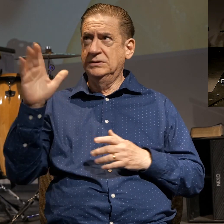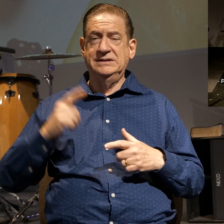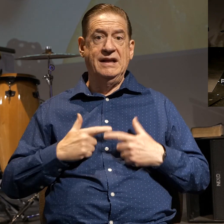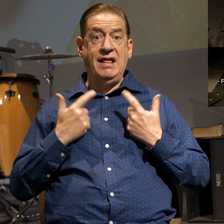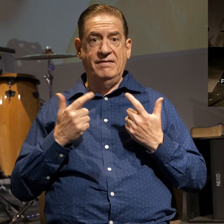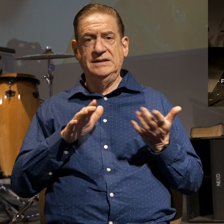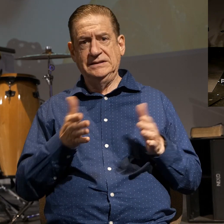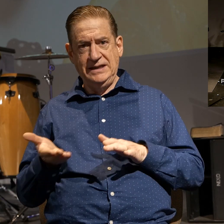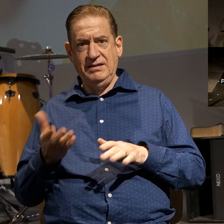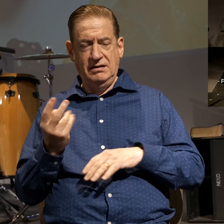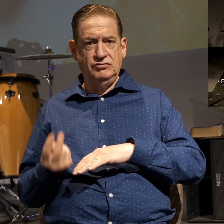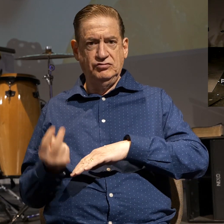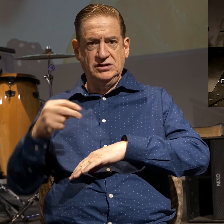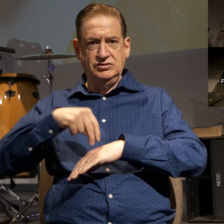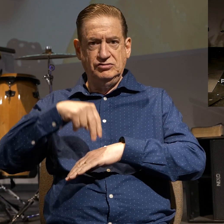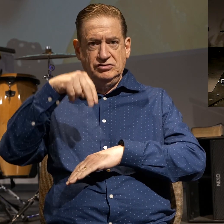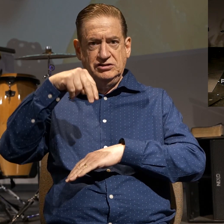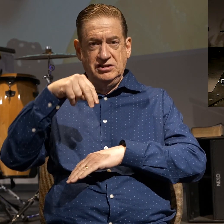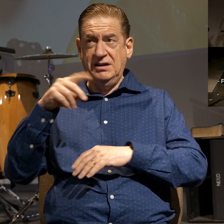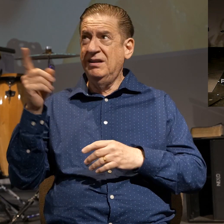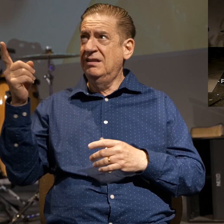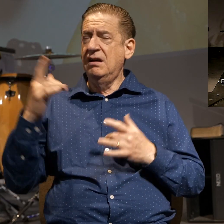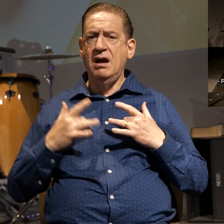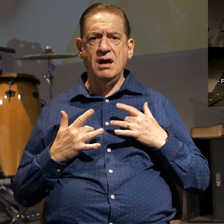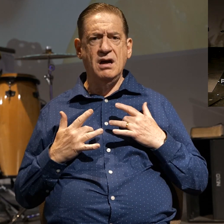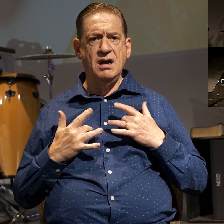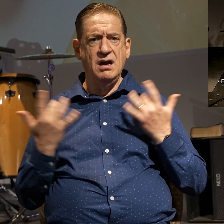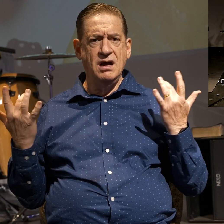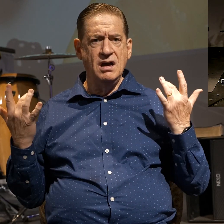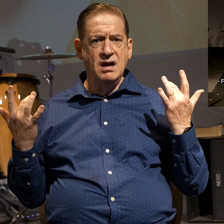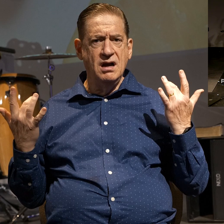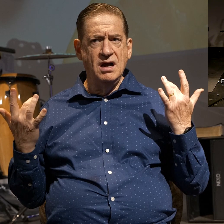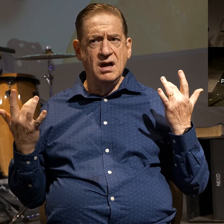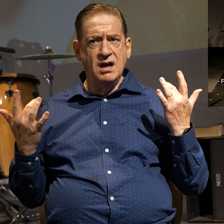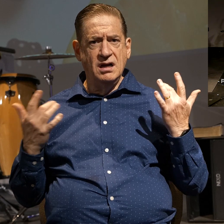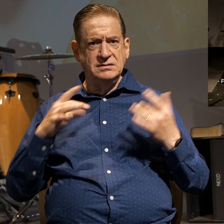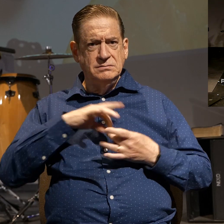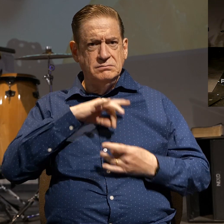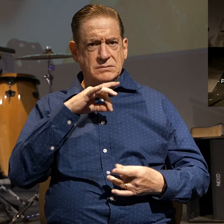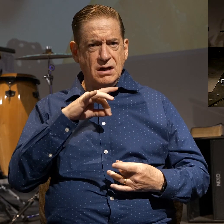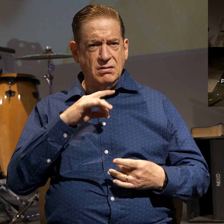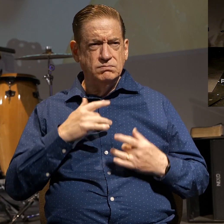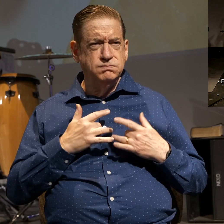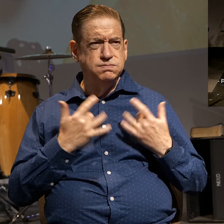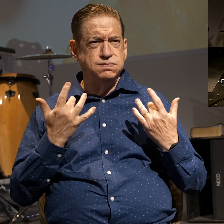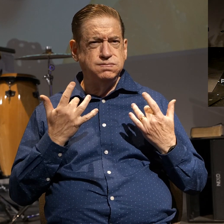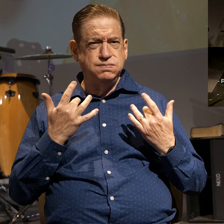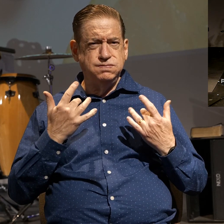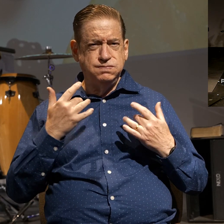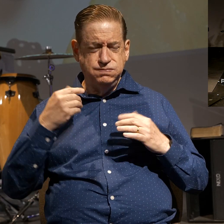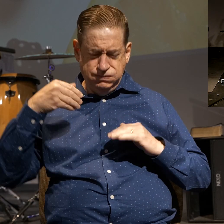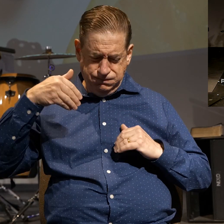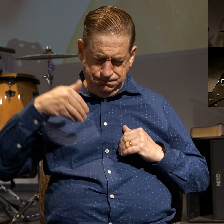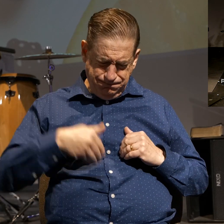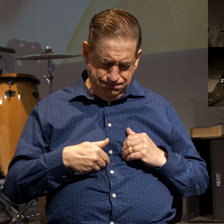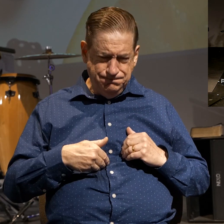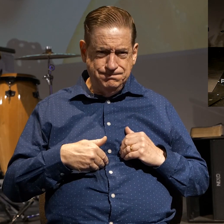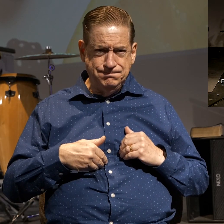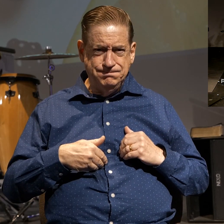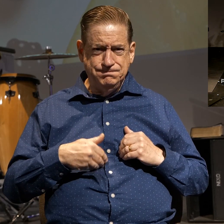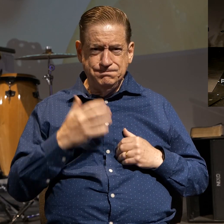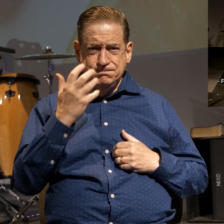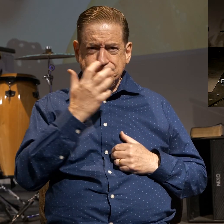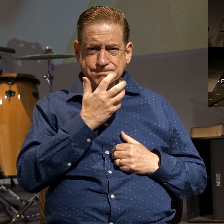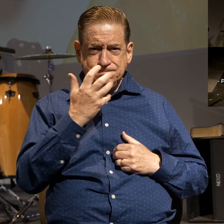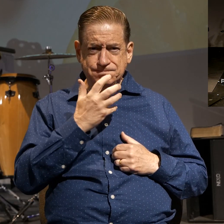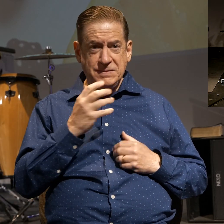resurrection this exhilarates our spirit and soul at the deepest levels nothing more satisfying